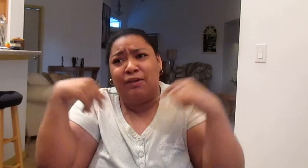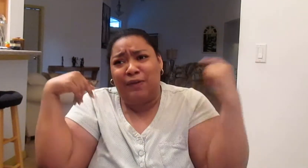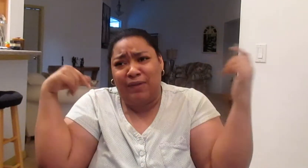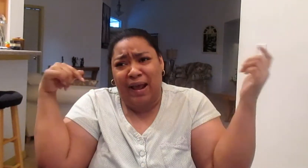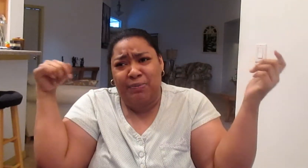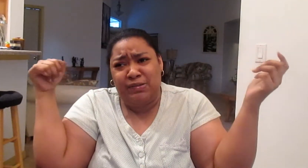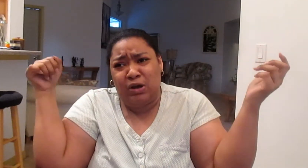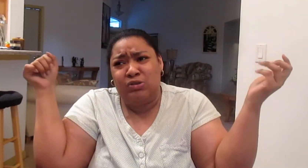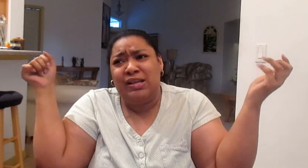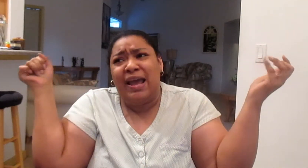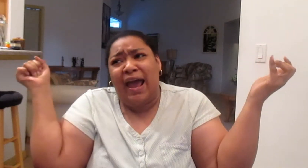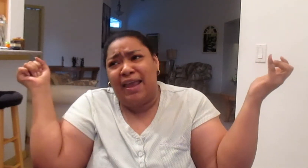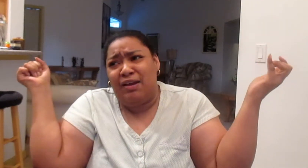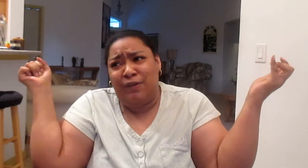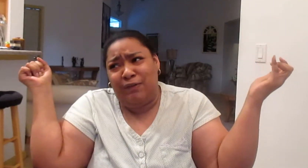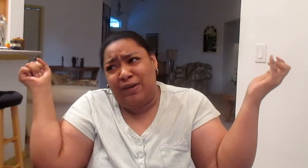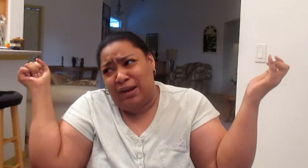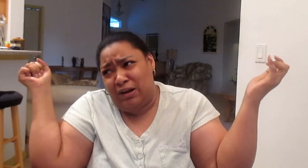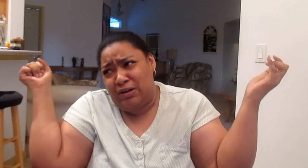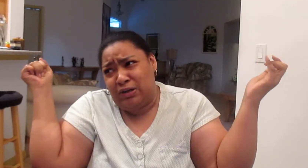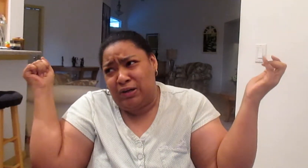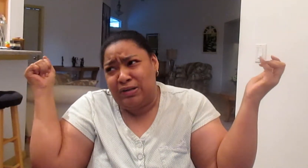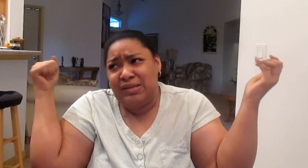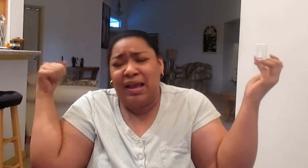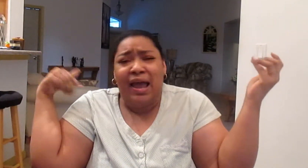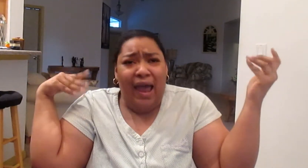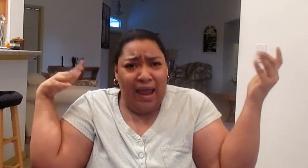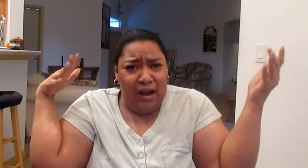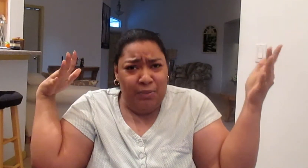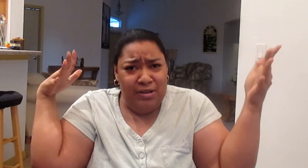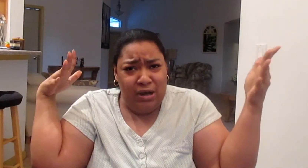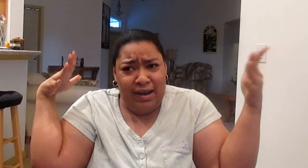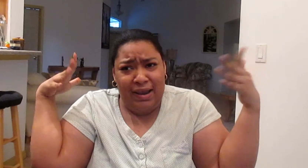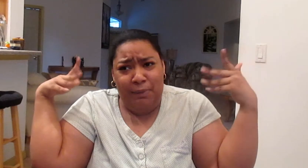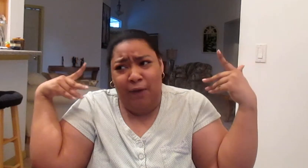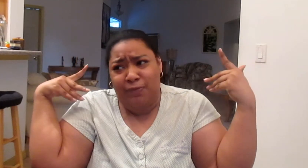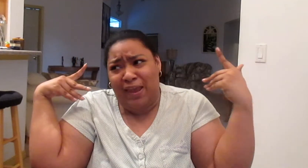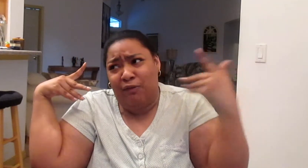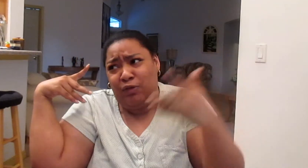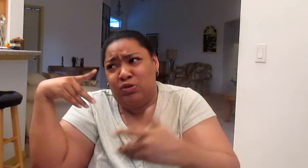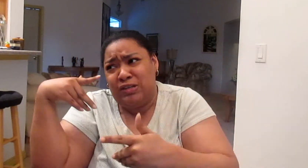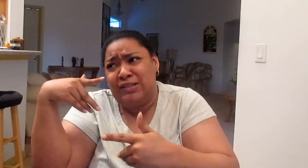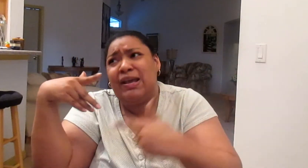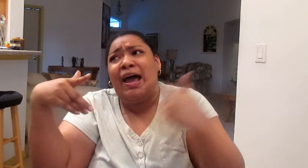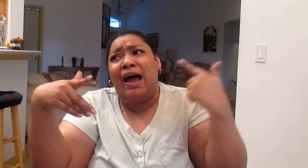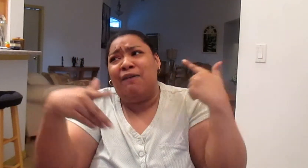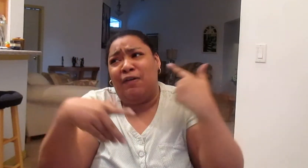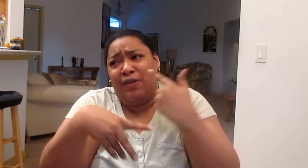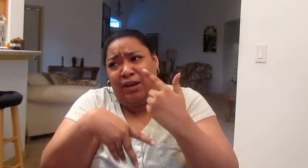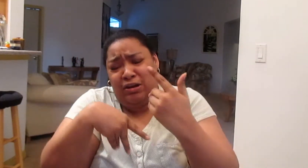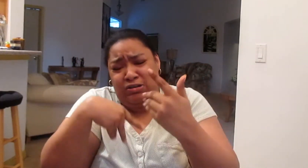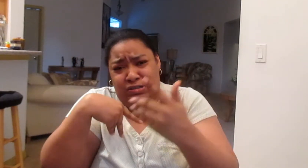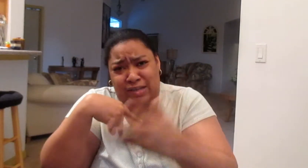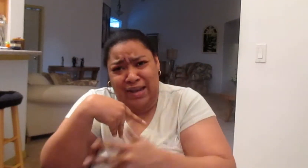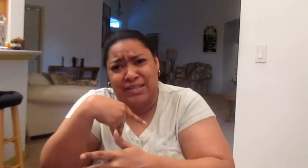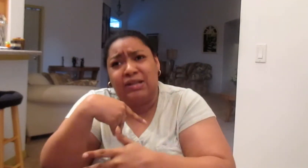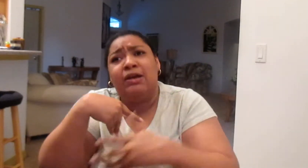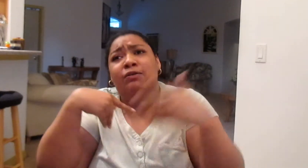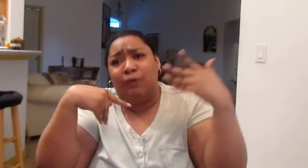your favorite episodes and your favorite characters and I'll be talking about the evolutions of how the characters change from